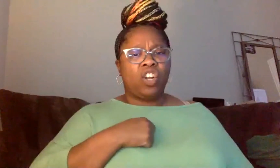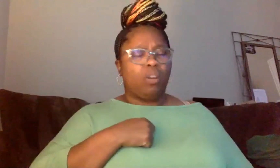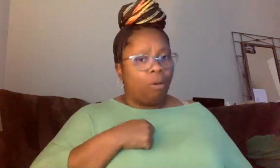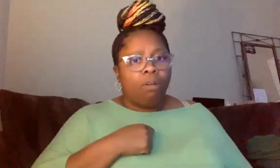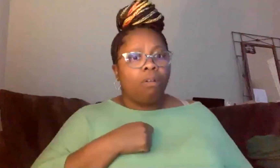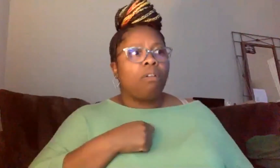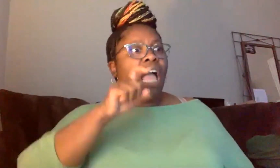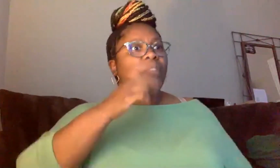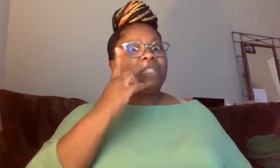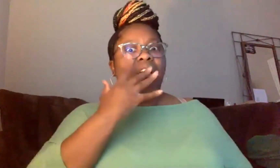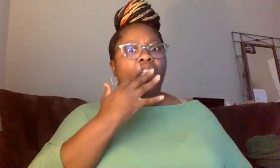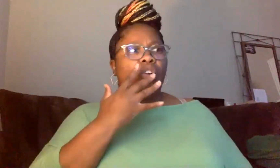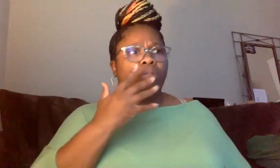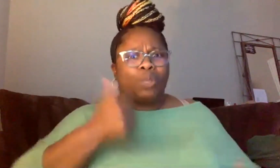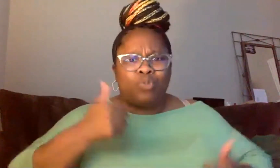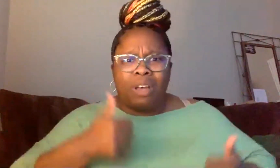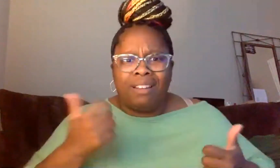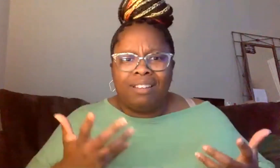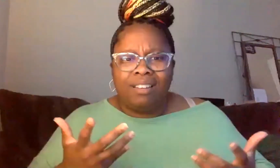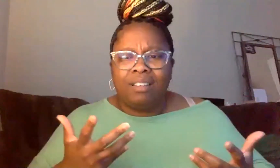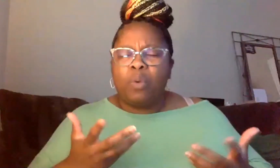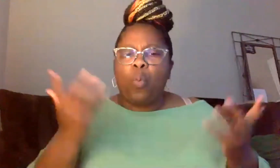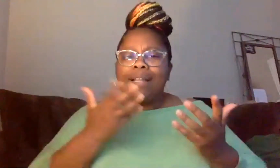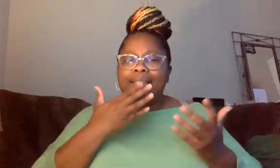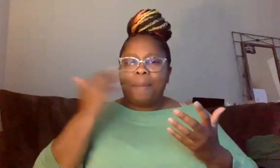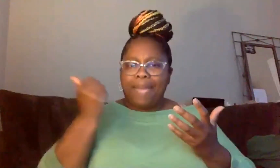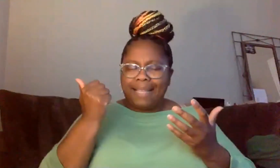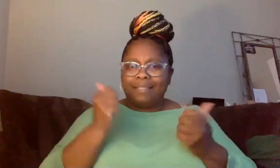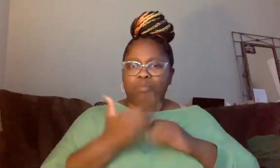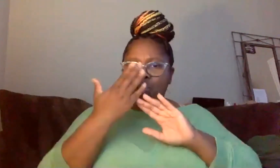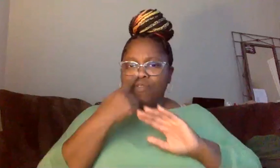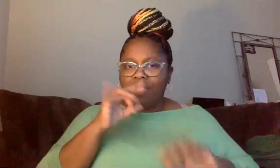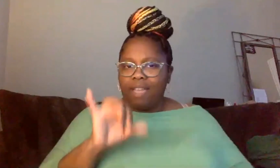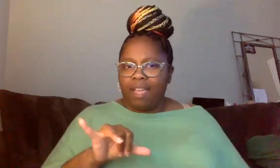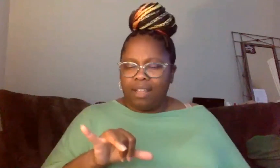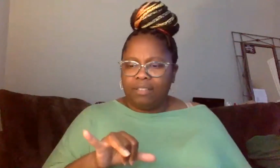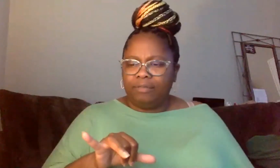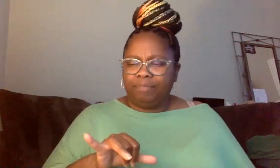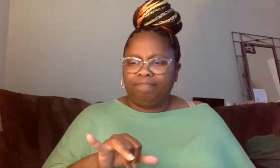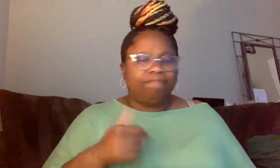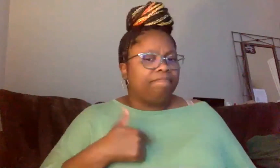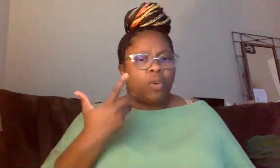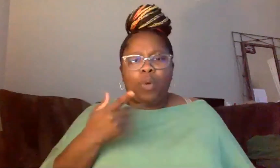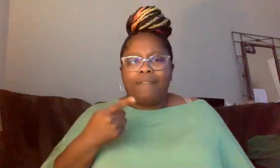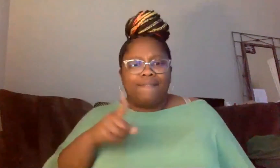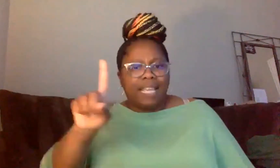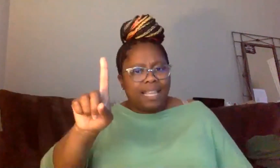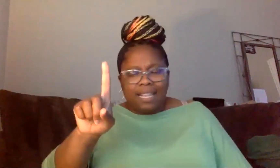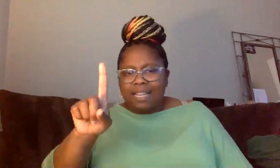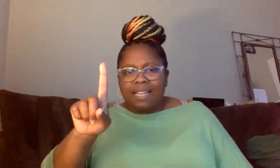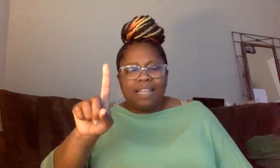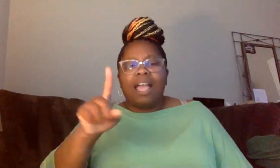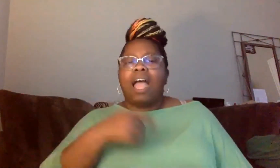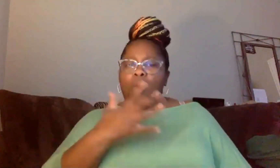I'm a little bit confused on the best way to do that and, and not to offend anybody, but to help